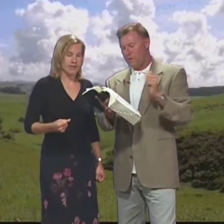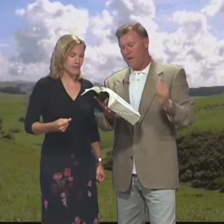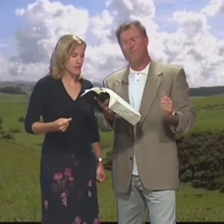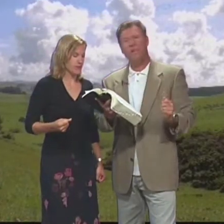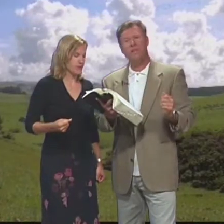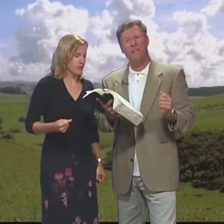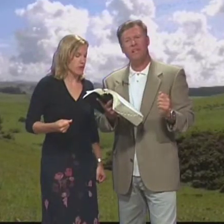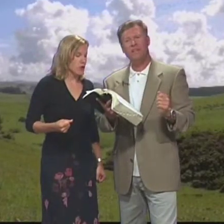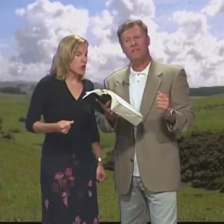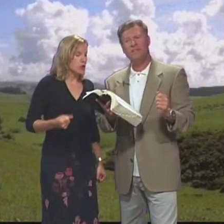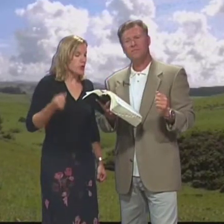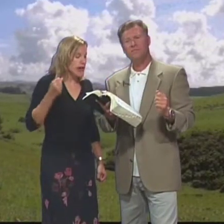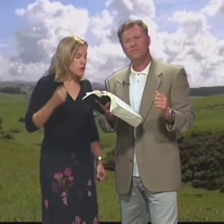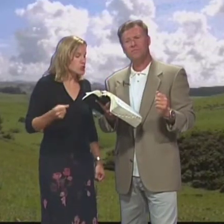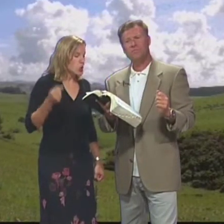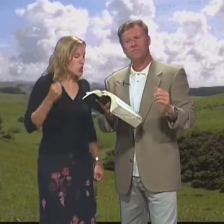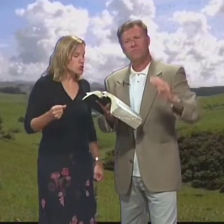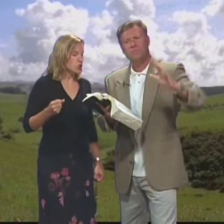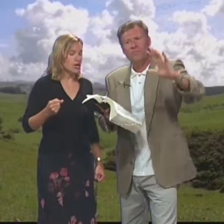Romans 8 14